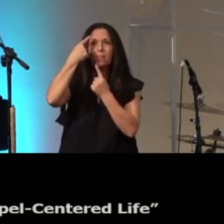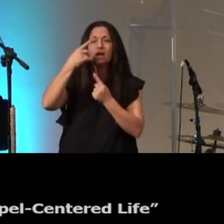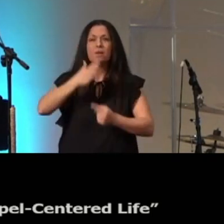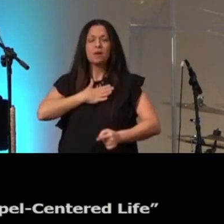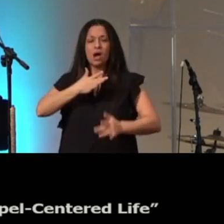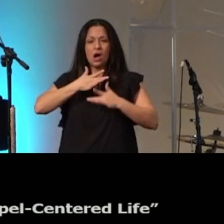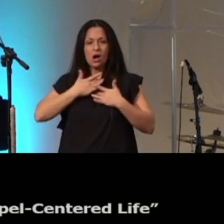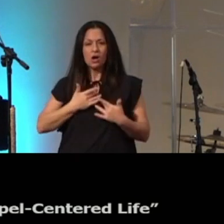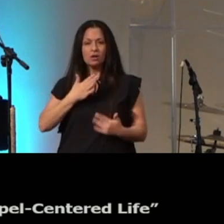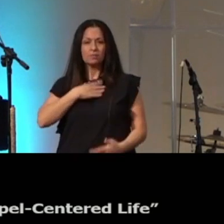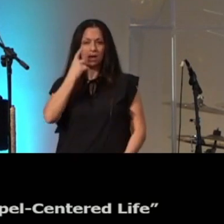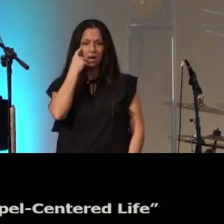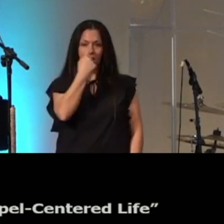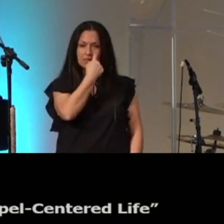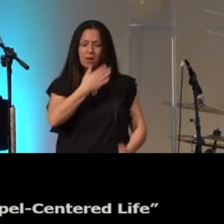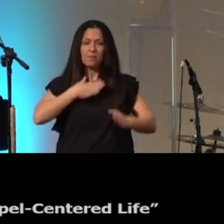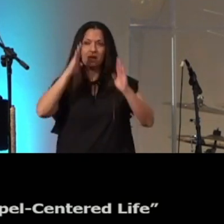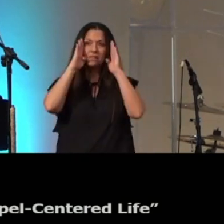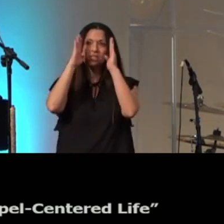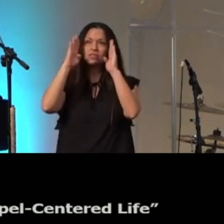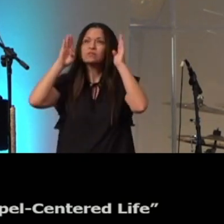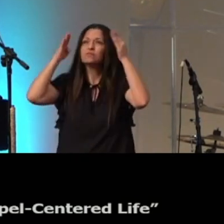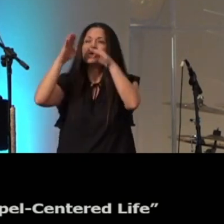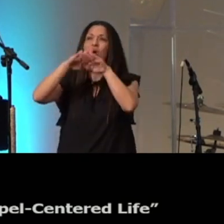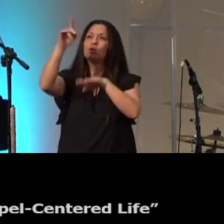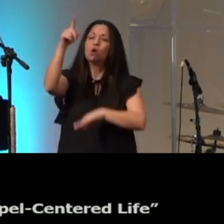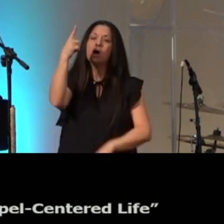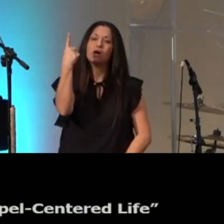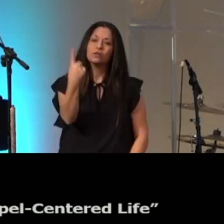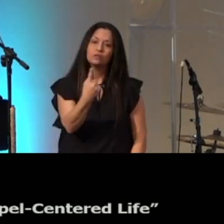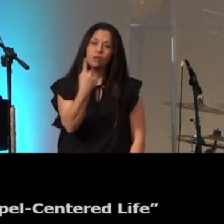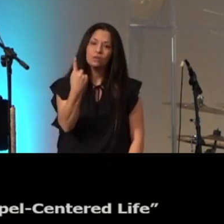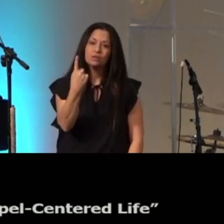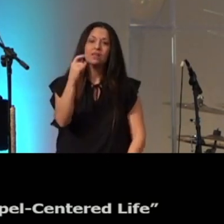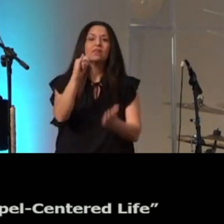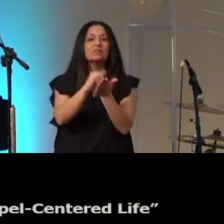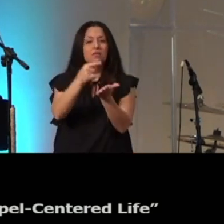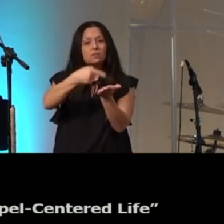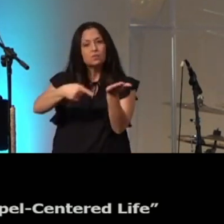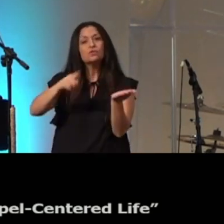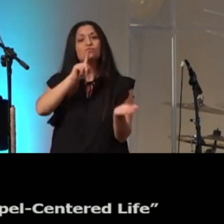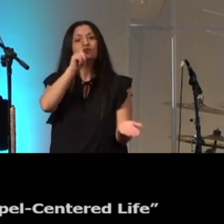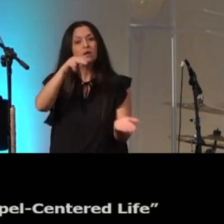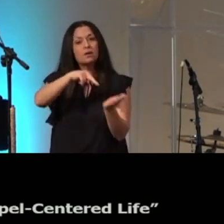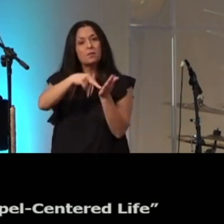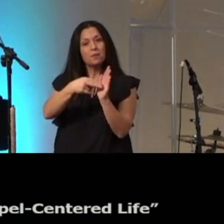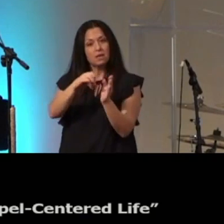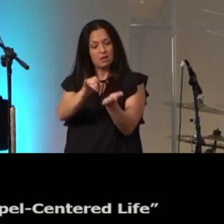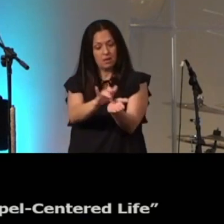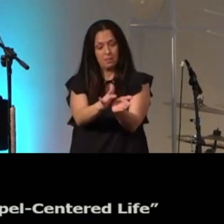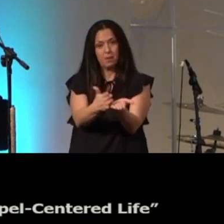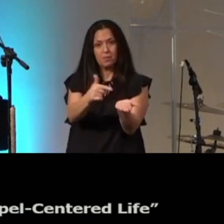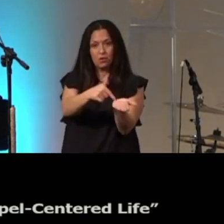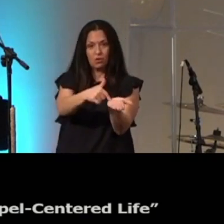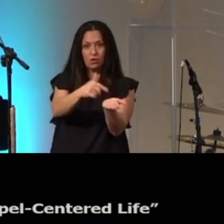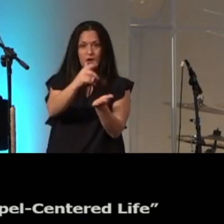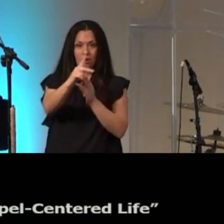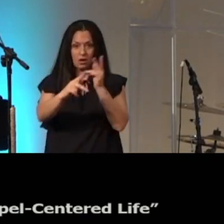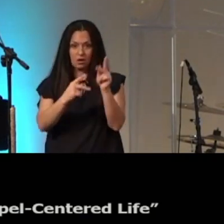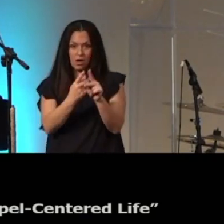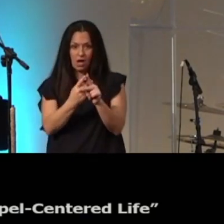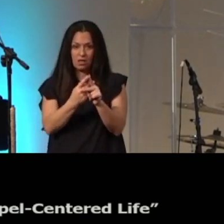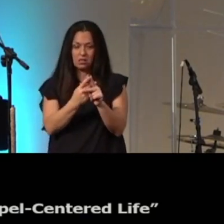fixed on you alone that that is what it means in a biblical sense to repent